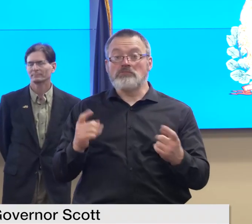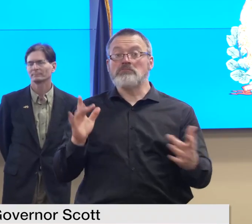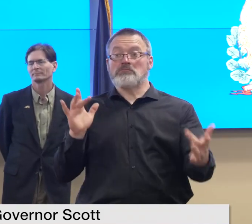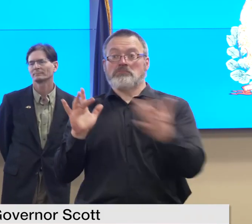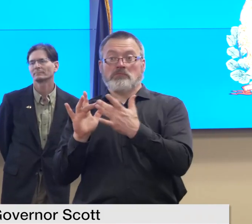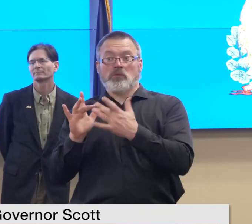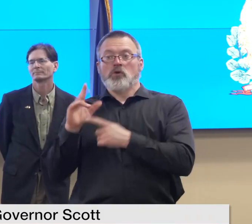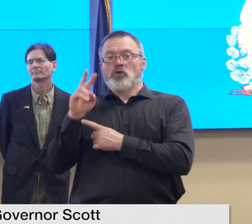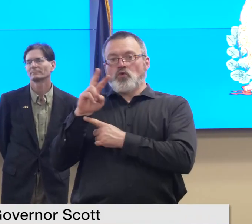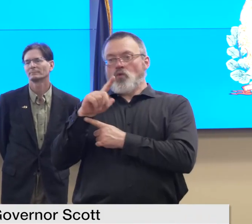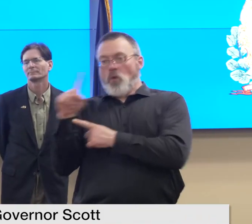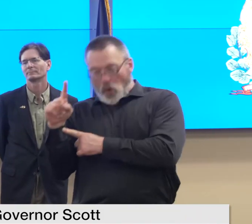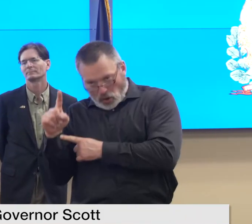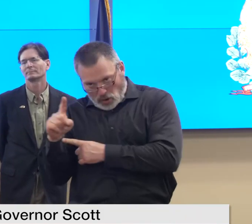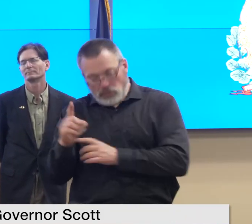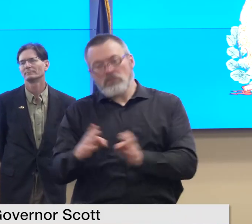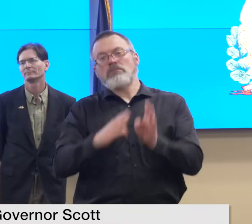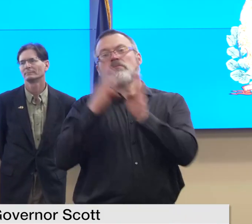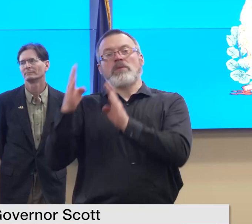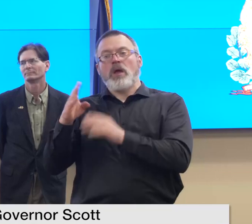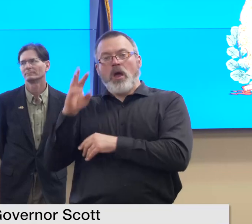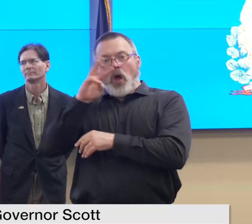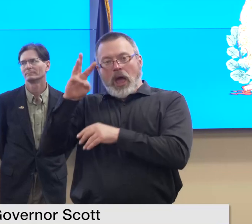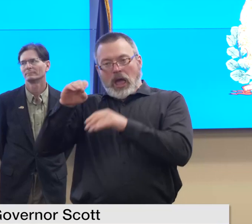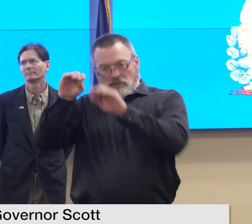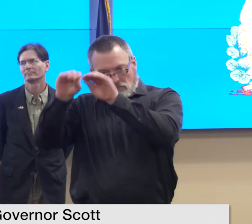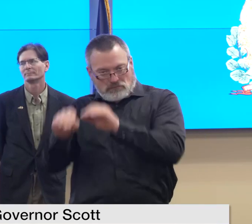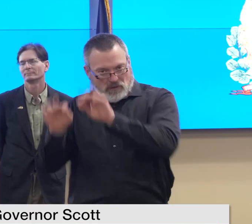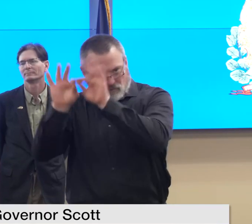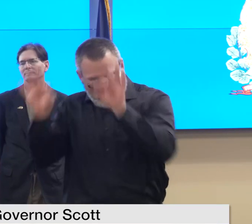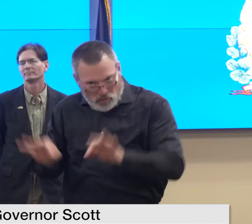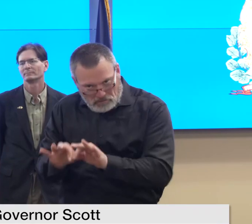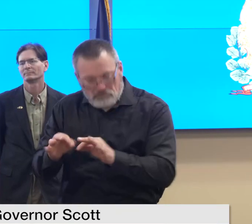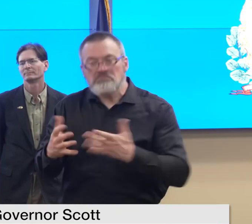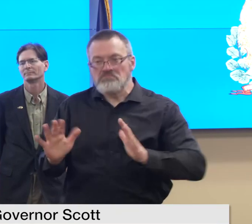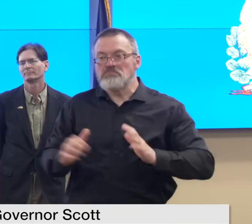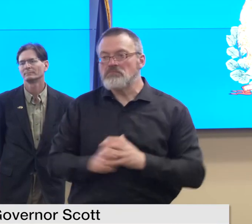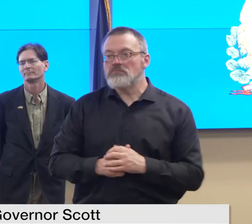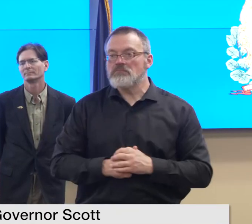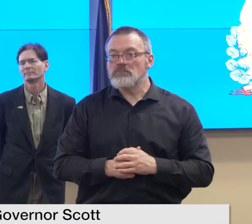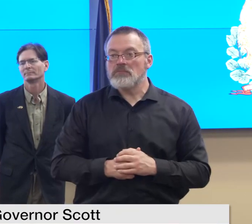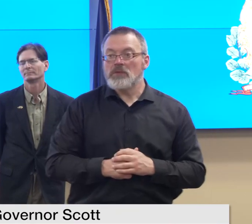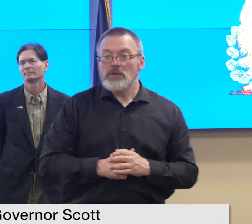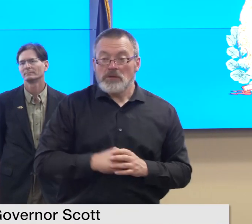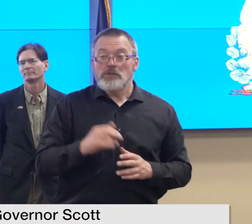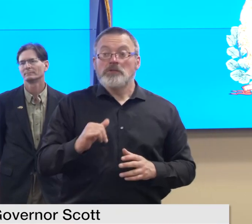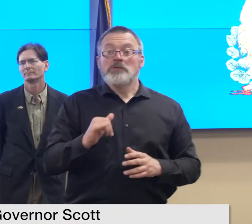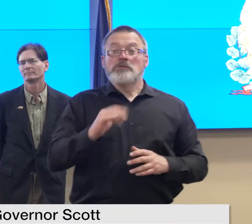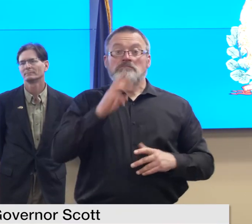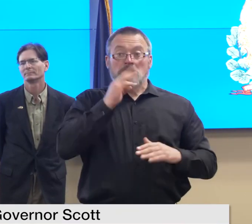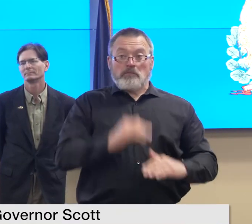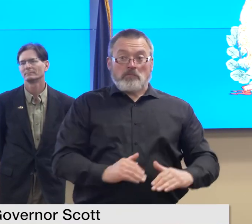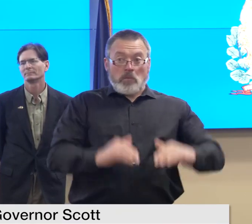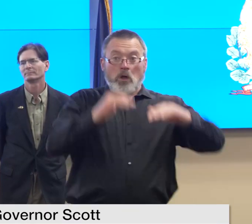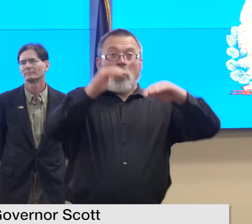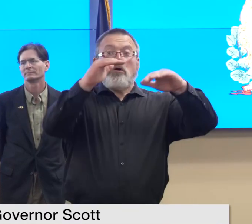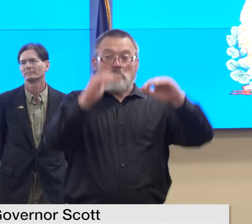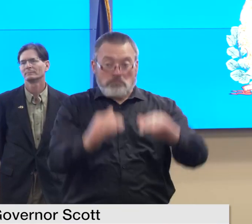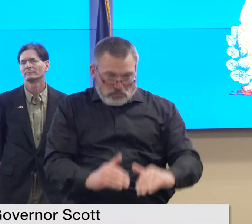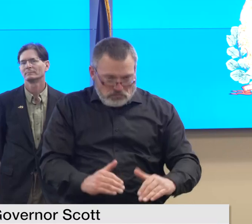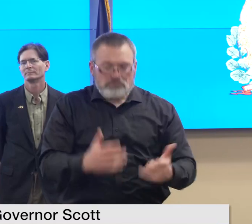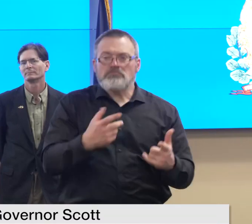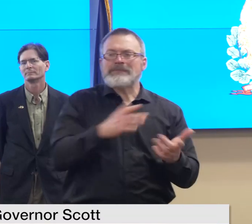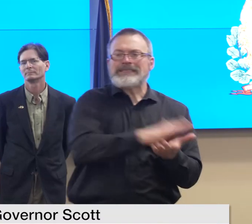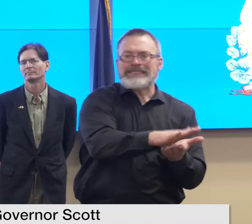website for an additional form and as you clean up after the flood we encourage you to try to separate out